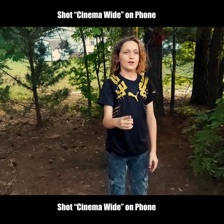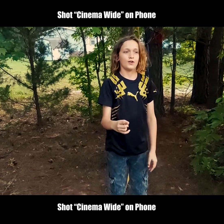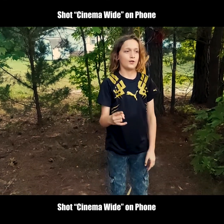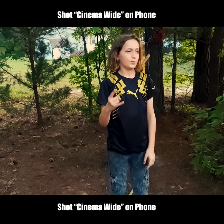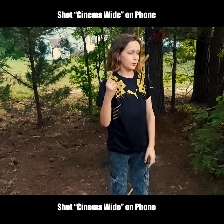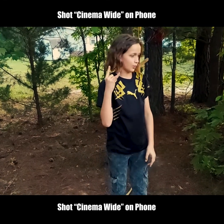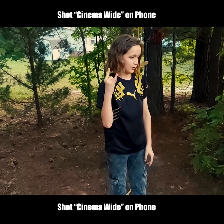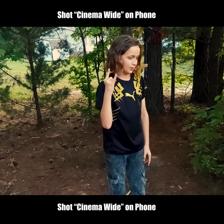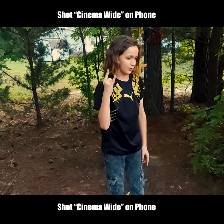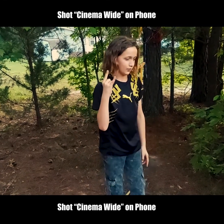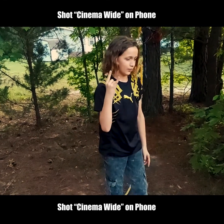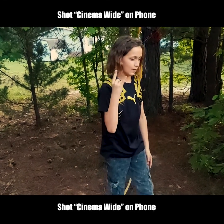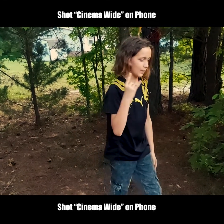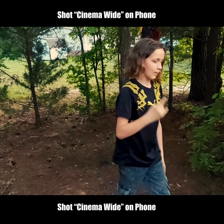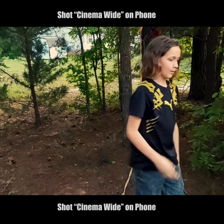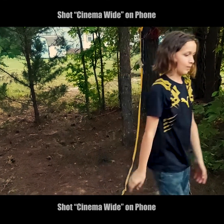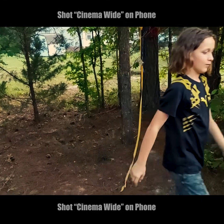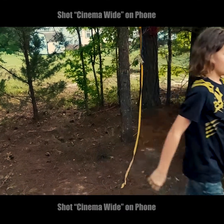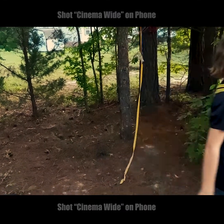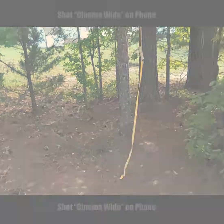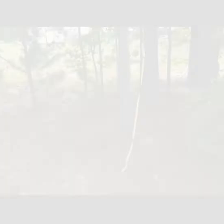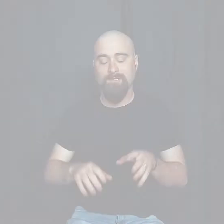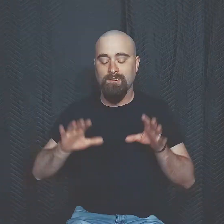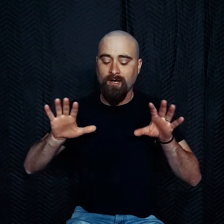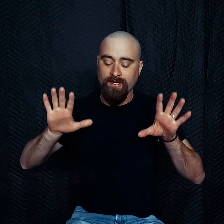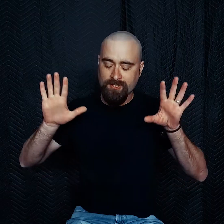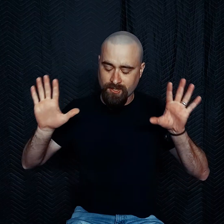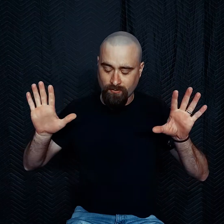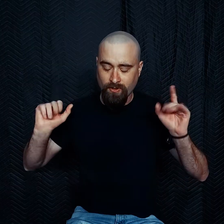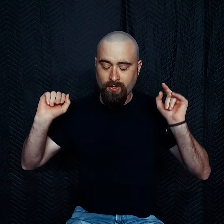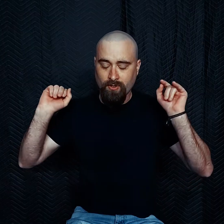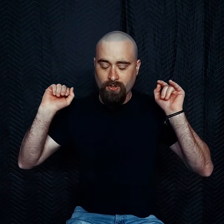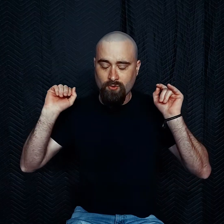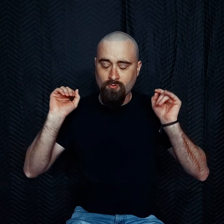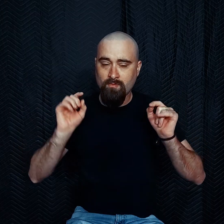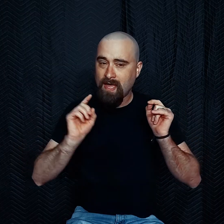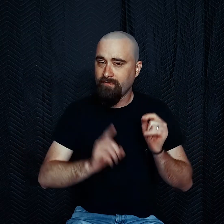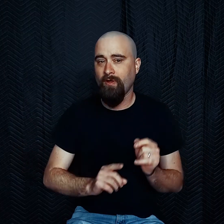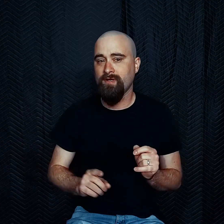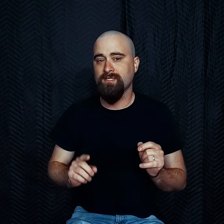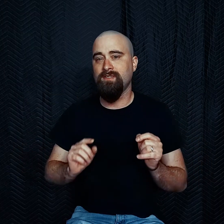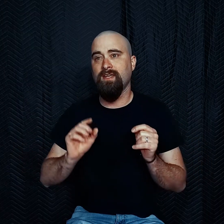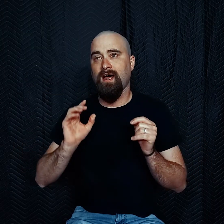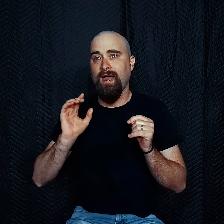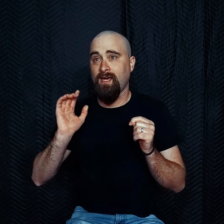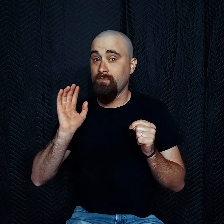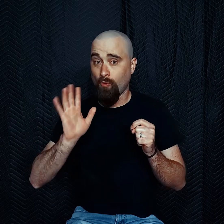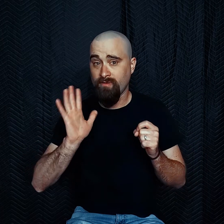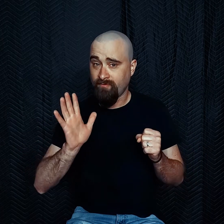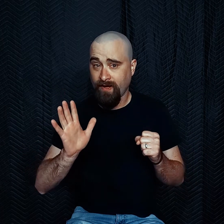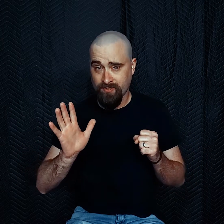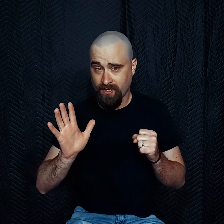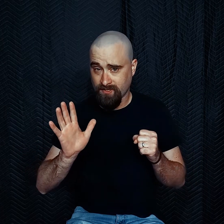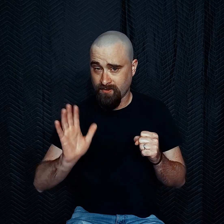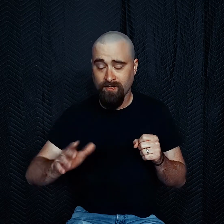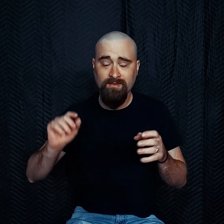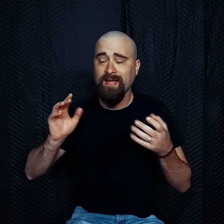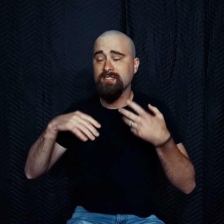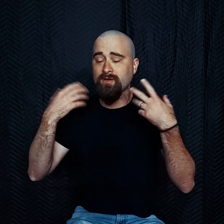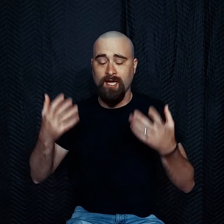not in any way, but so you may have noticed that I had more than five shots in there and that's okay